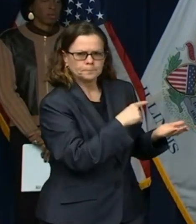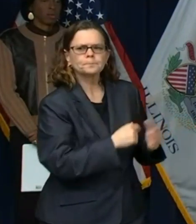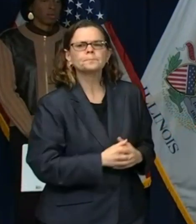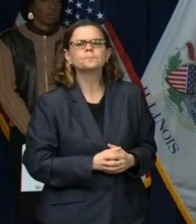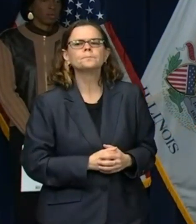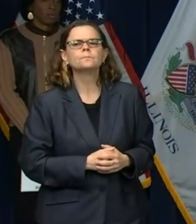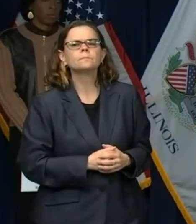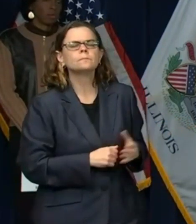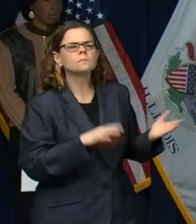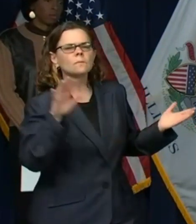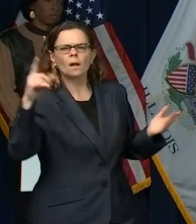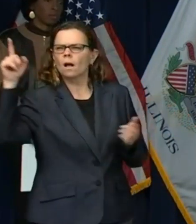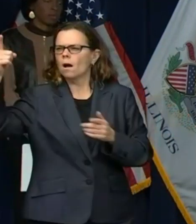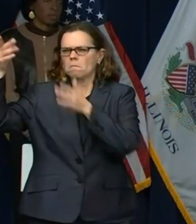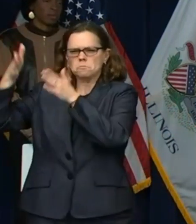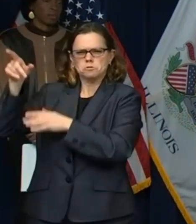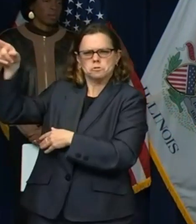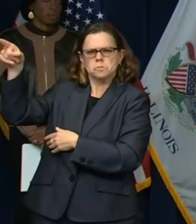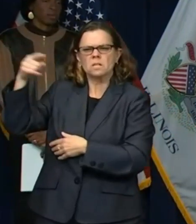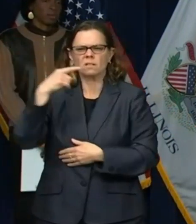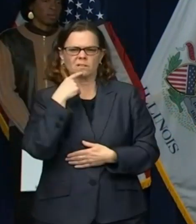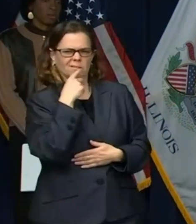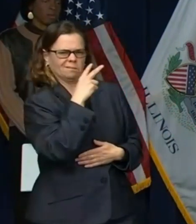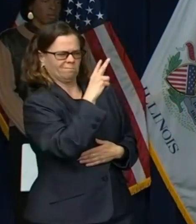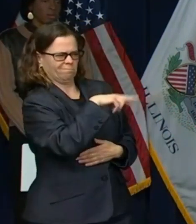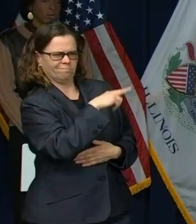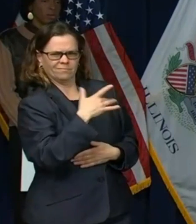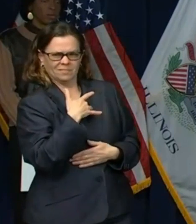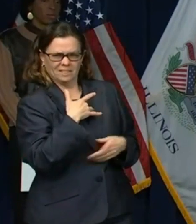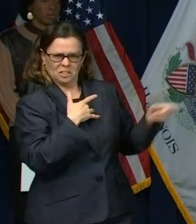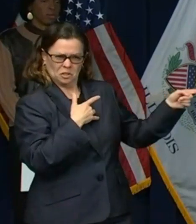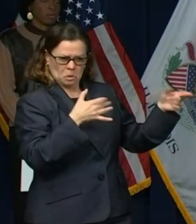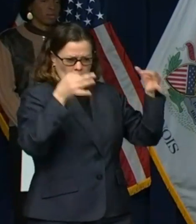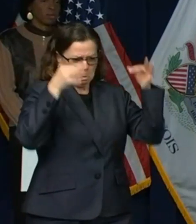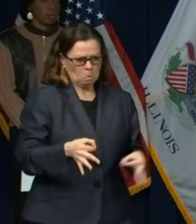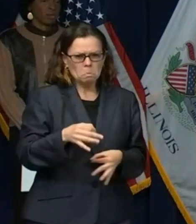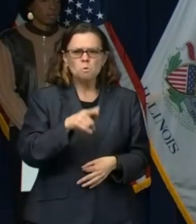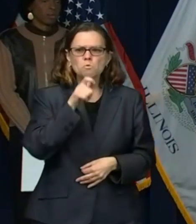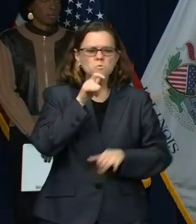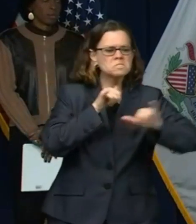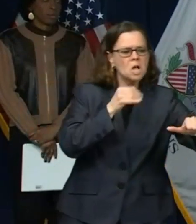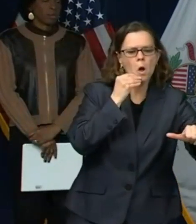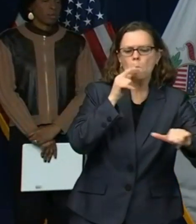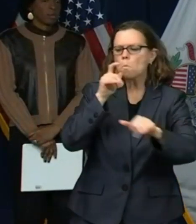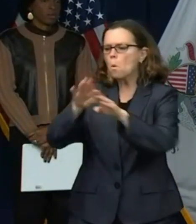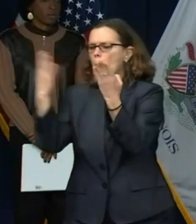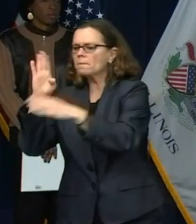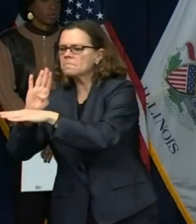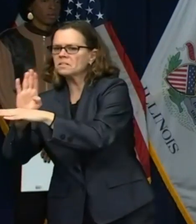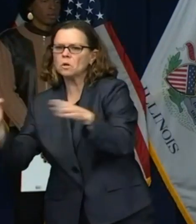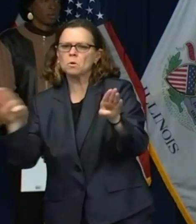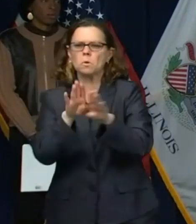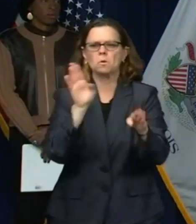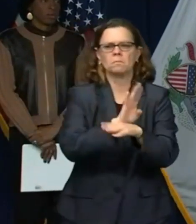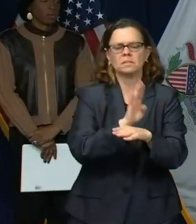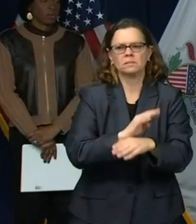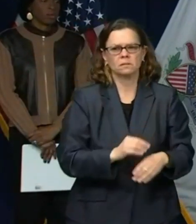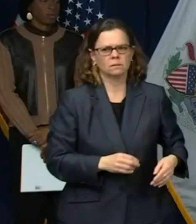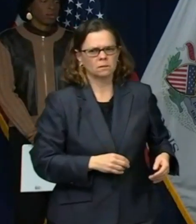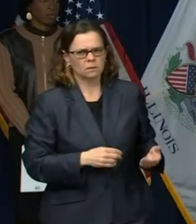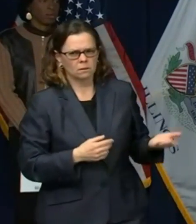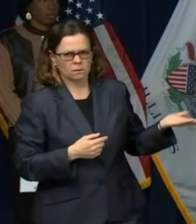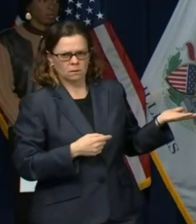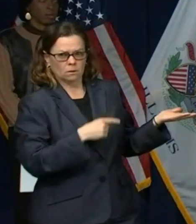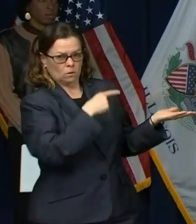these restrictions and the coming orders things you'll enforce with criminal penalties or are these guidelines? Well, they're part of an